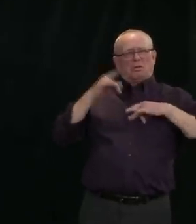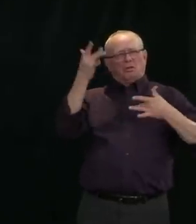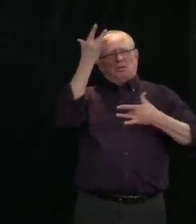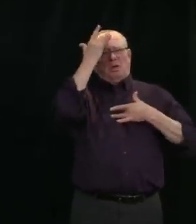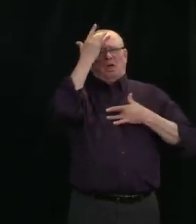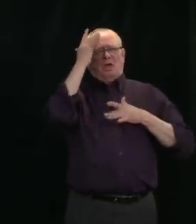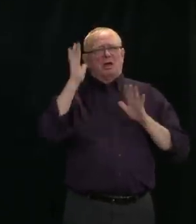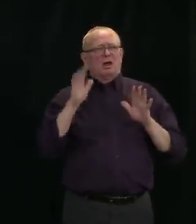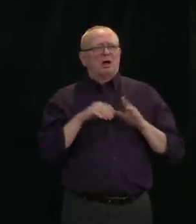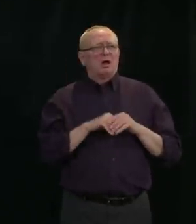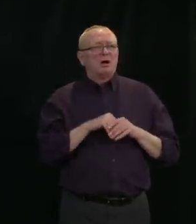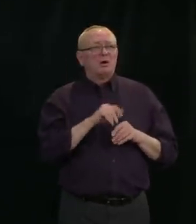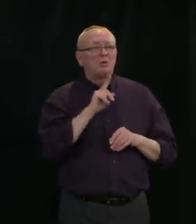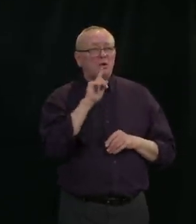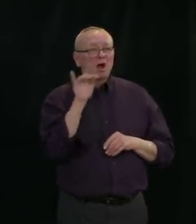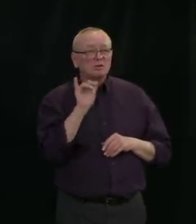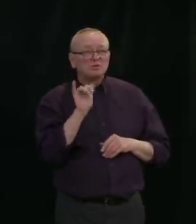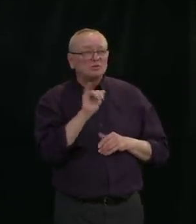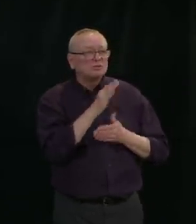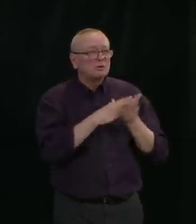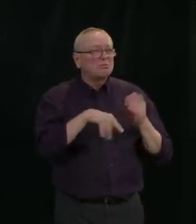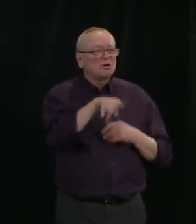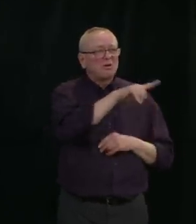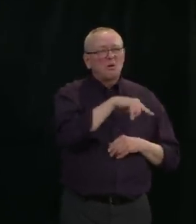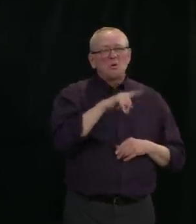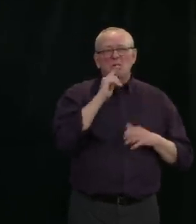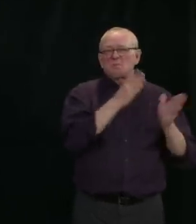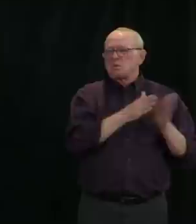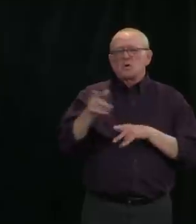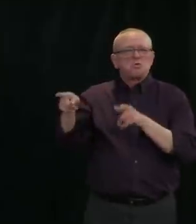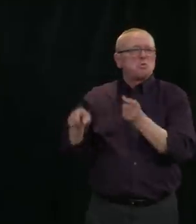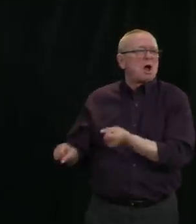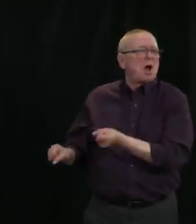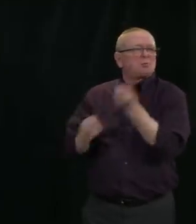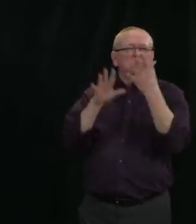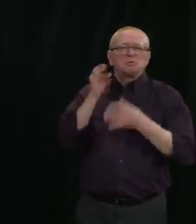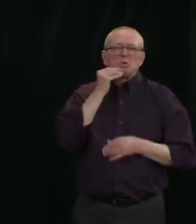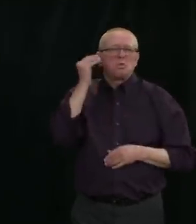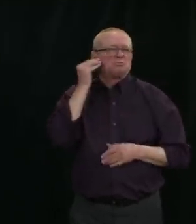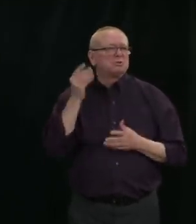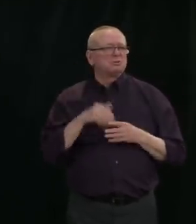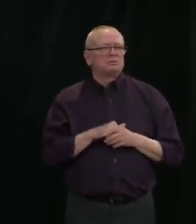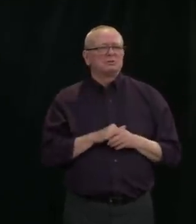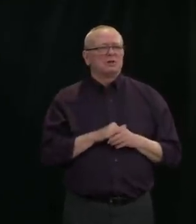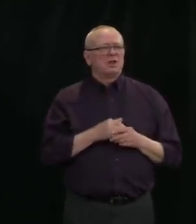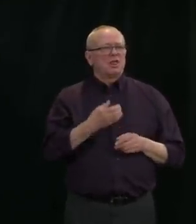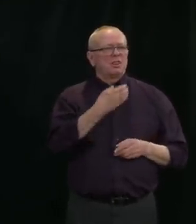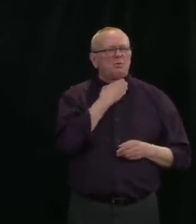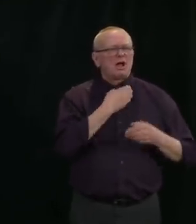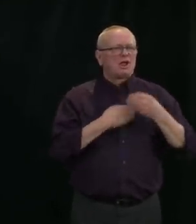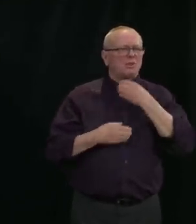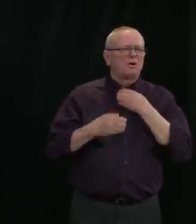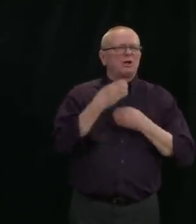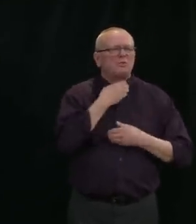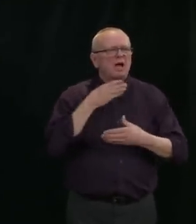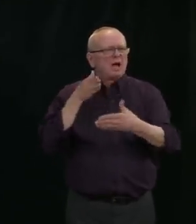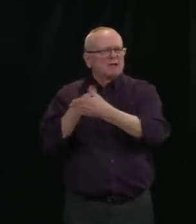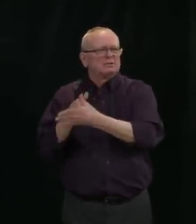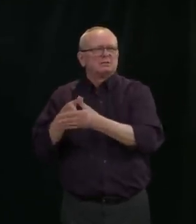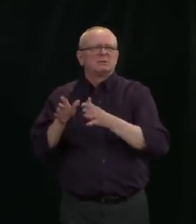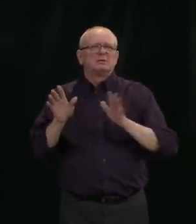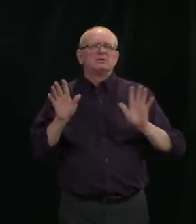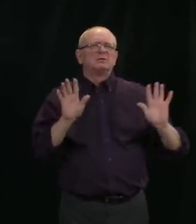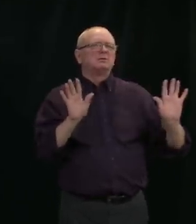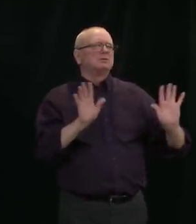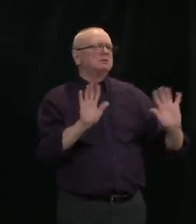eviction from their homes. I assure you, these trained professionals are going above and beyond to stop the spread of the